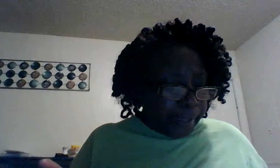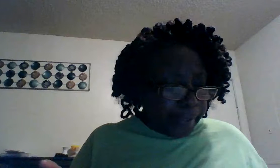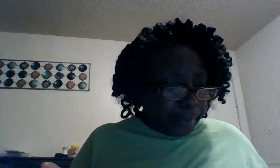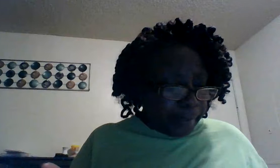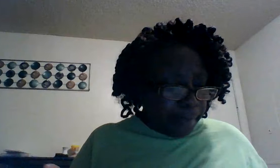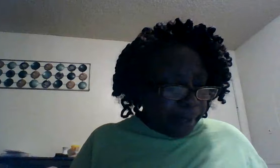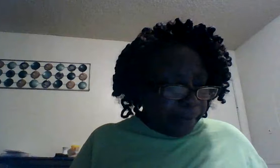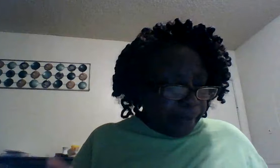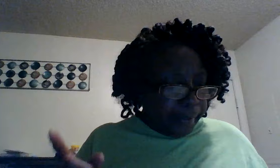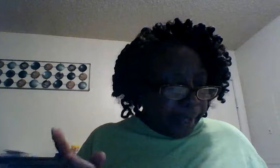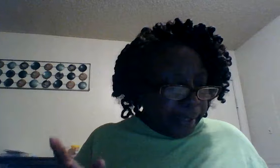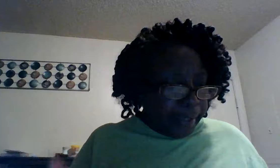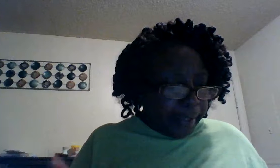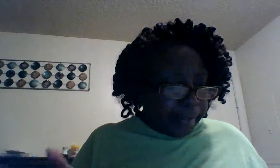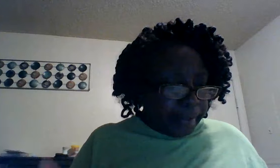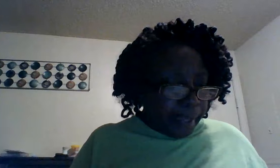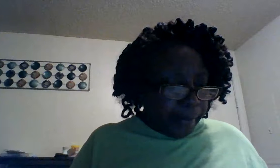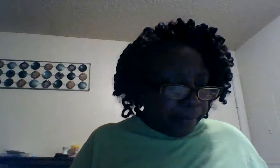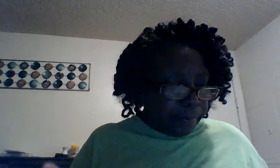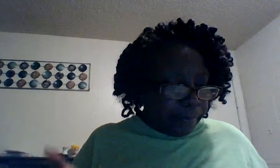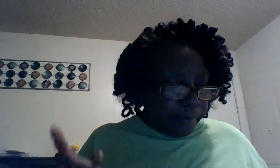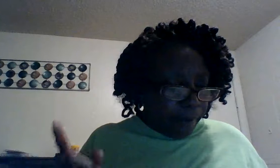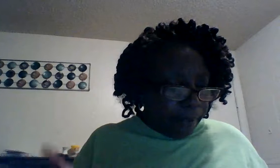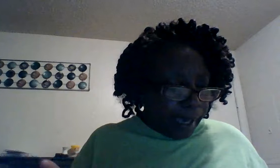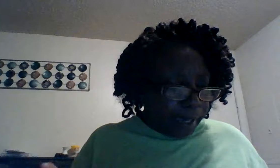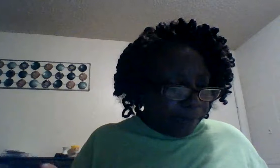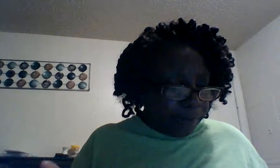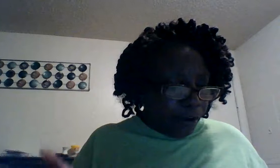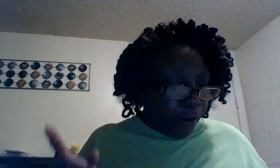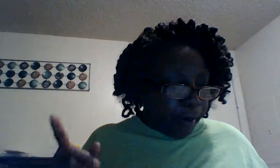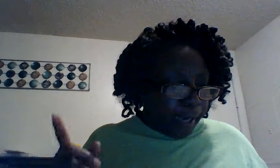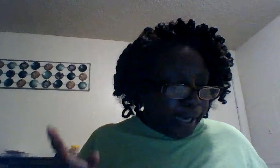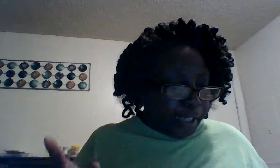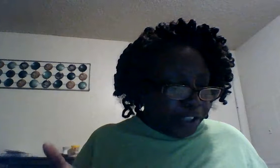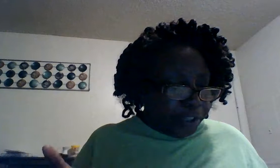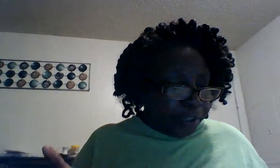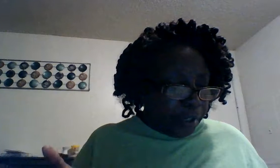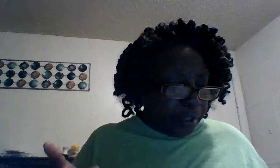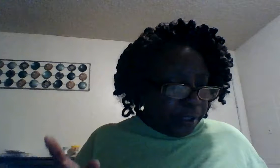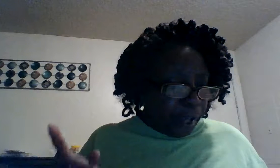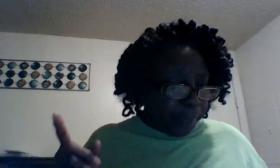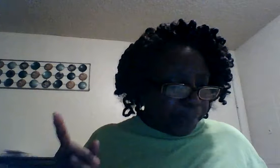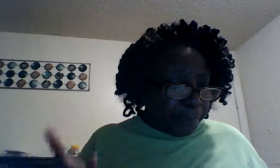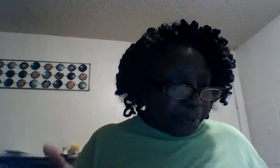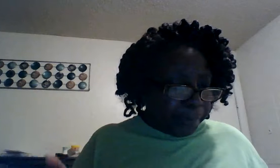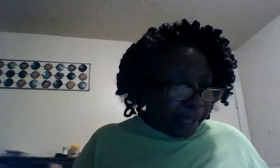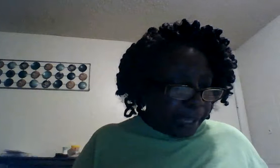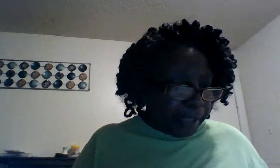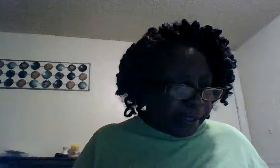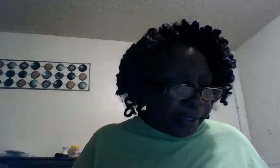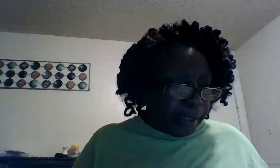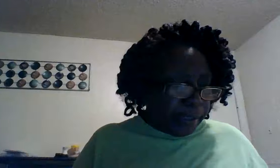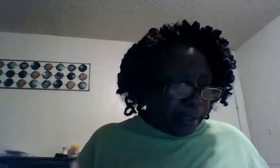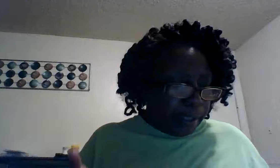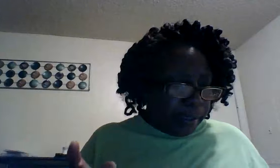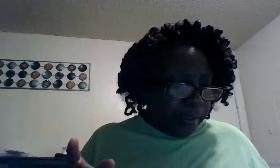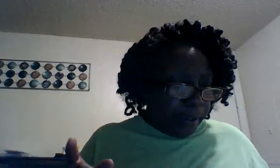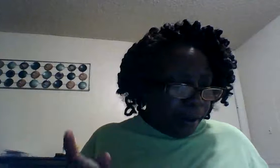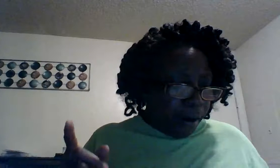come on that neither death nor life nor angels nor principality nor